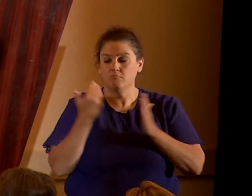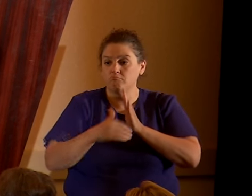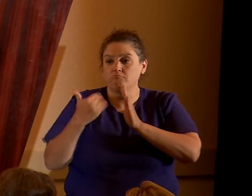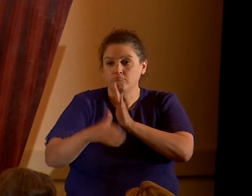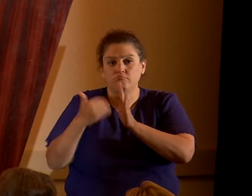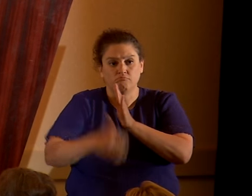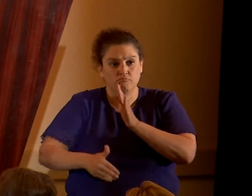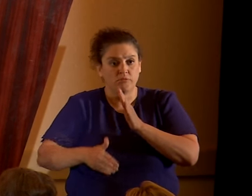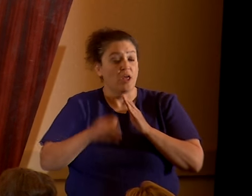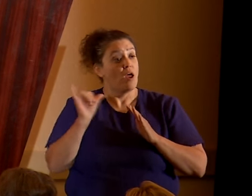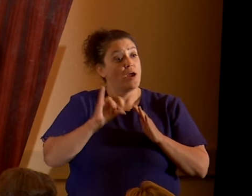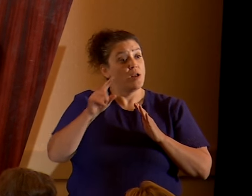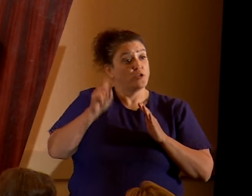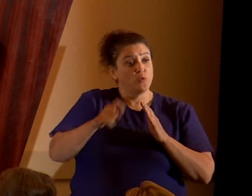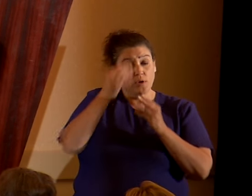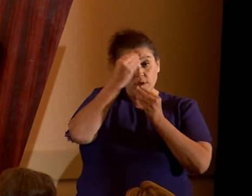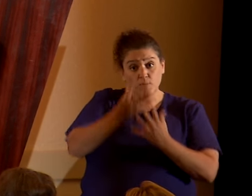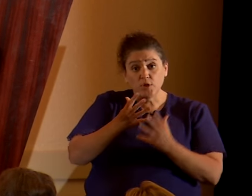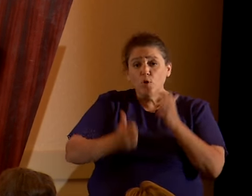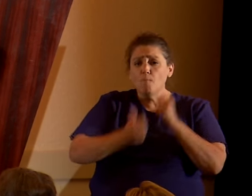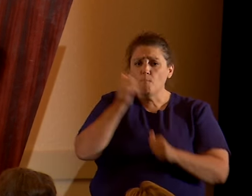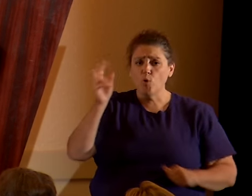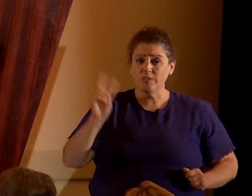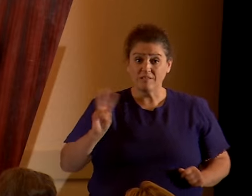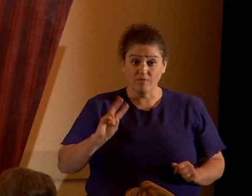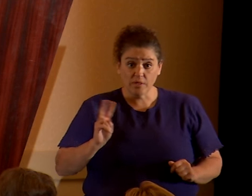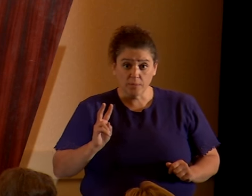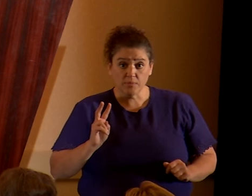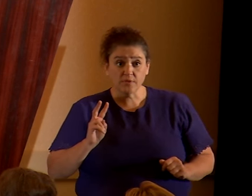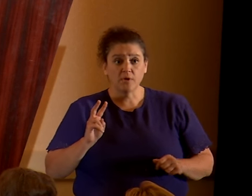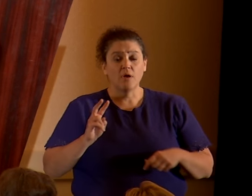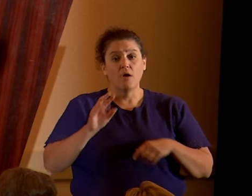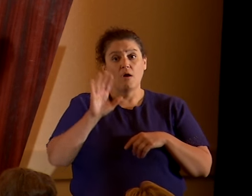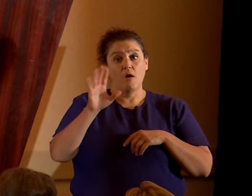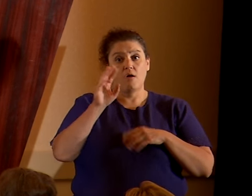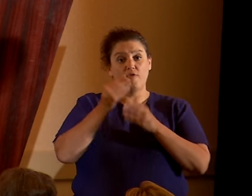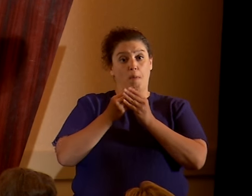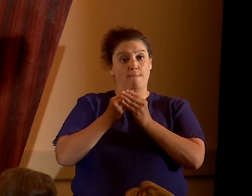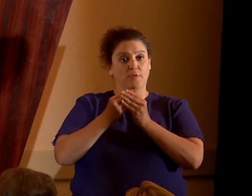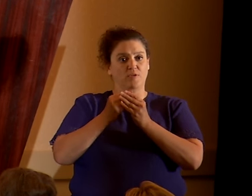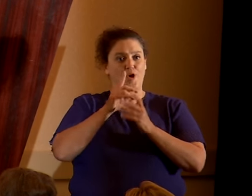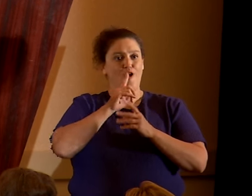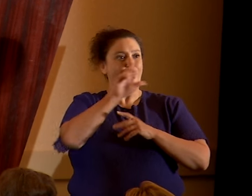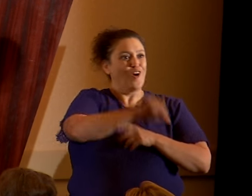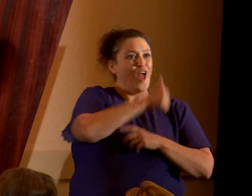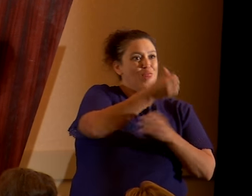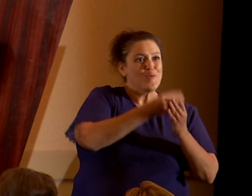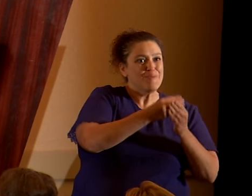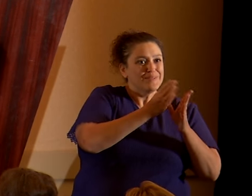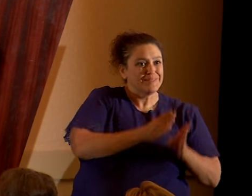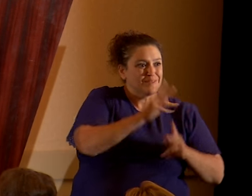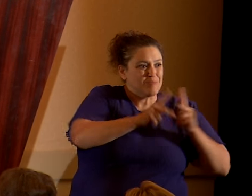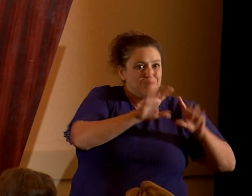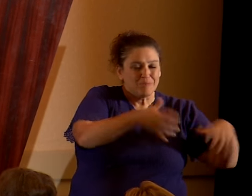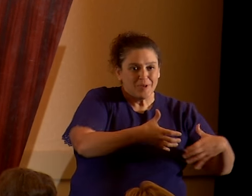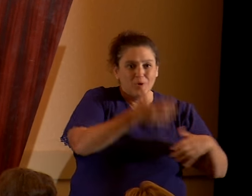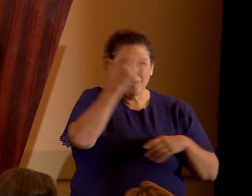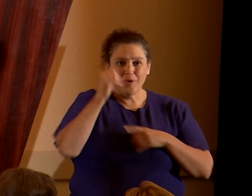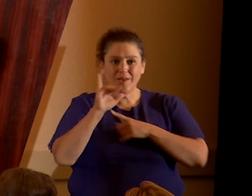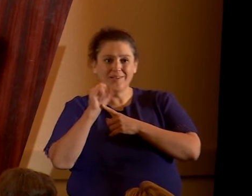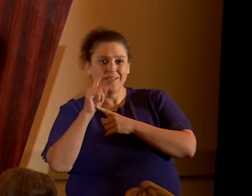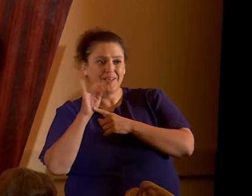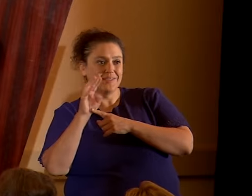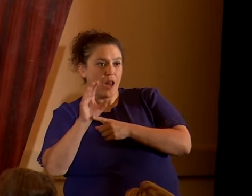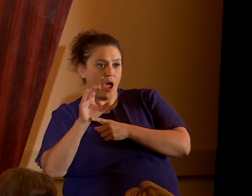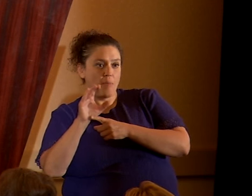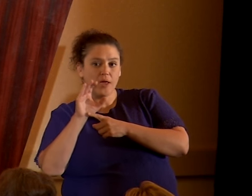need to be mentioned that the most victims of Muslim Islamic extremism are actually moderate Muslims, because Islamic extremists kill